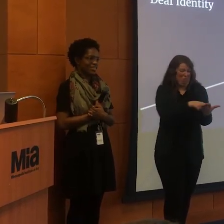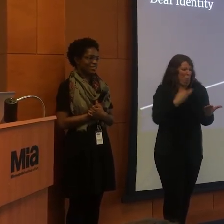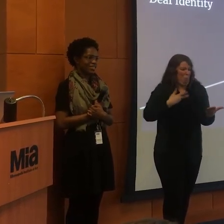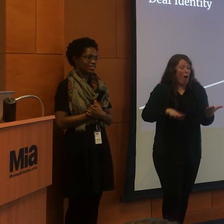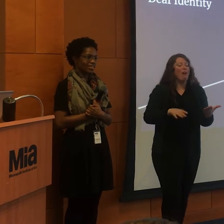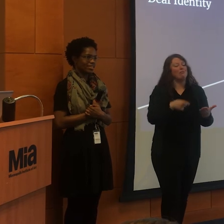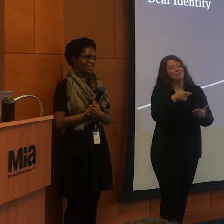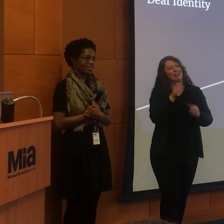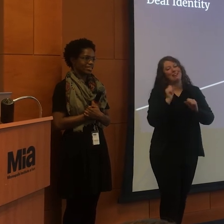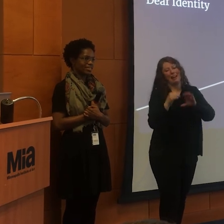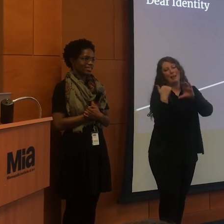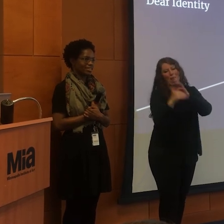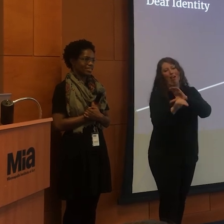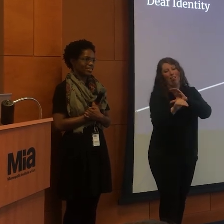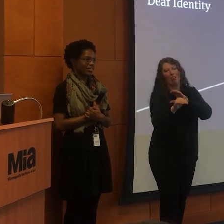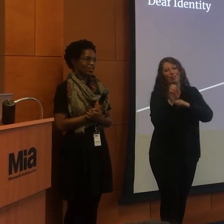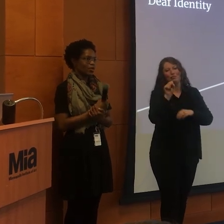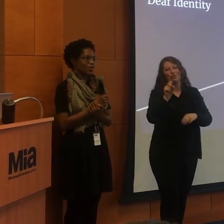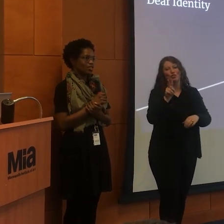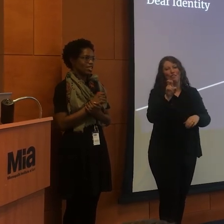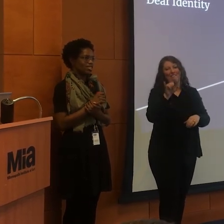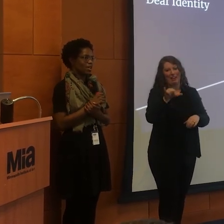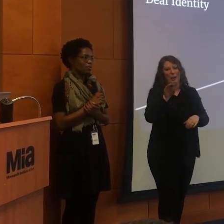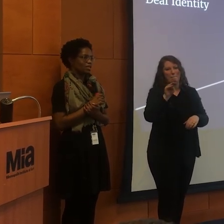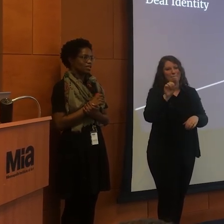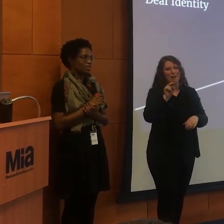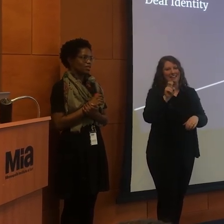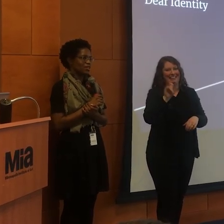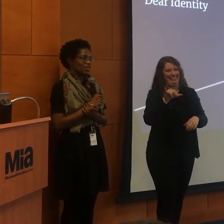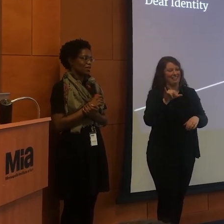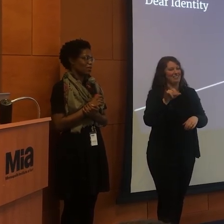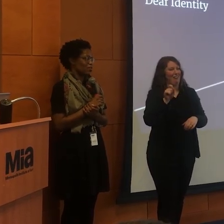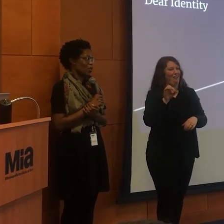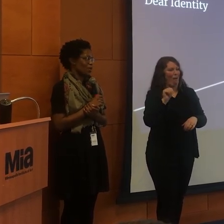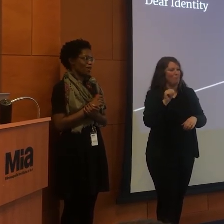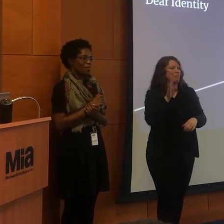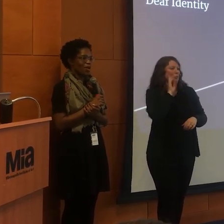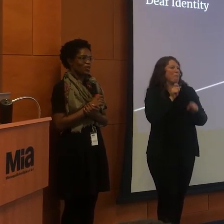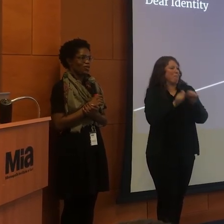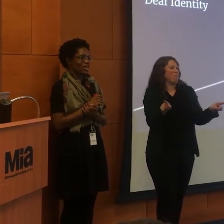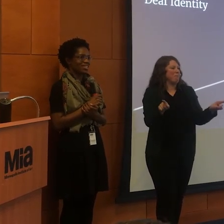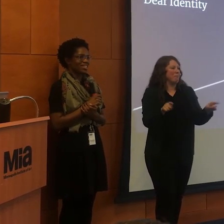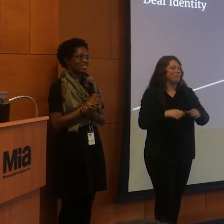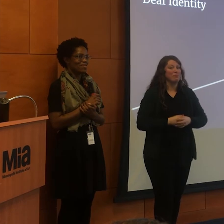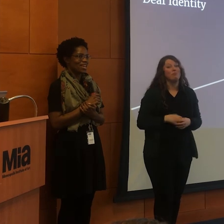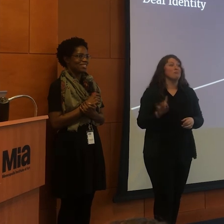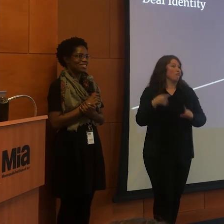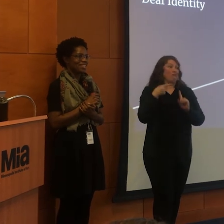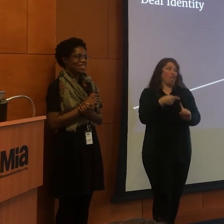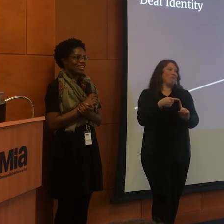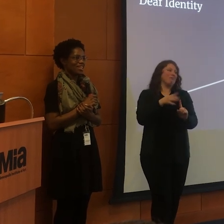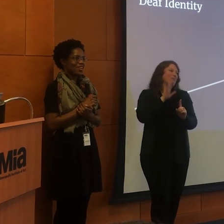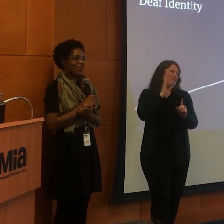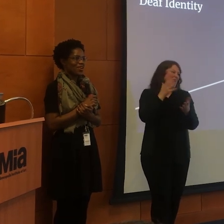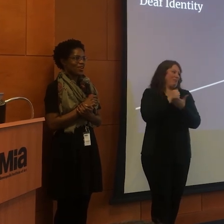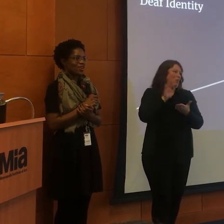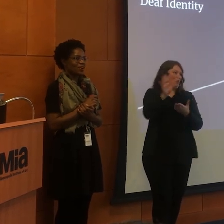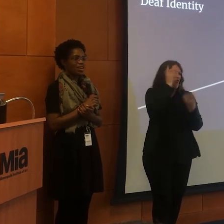through survey month. So that's to help us learn a little bit more about your thoughts on this event. Okay,